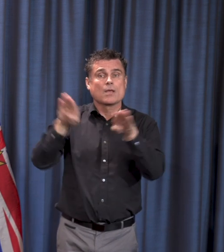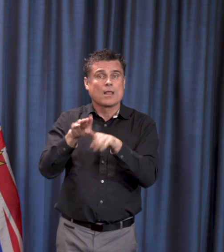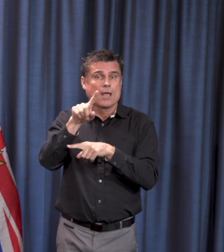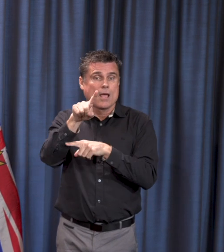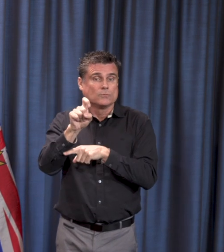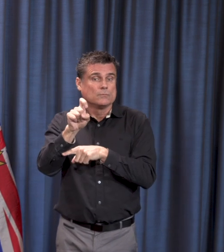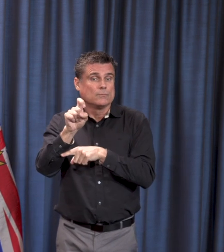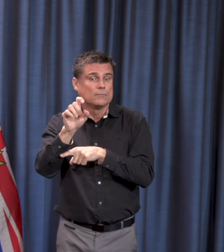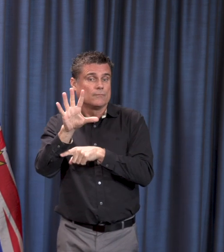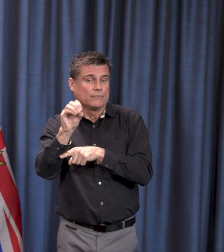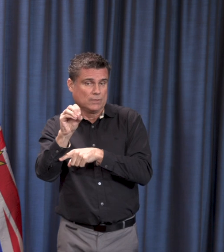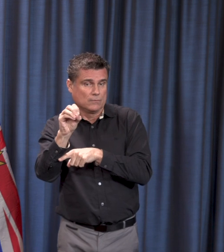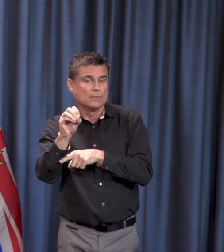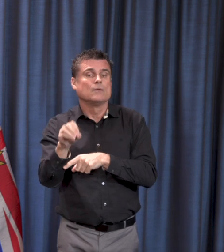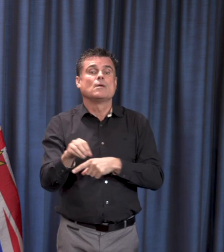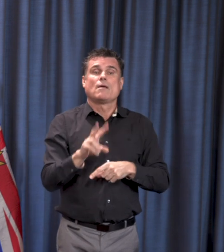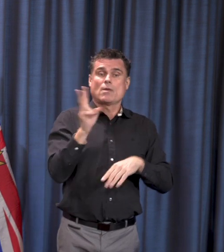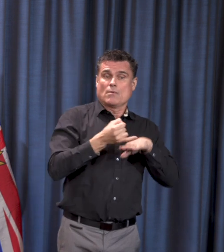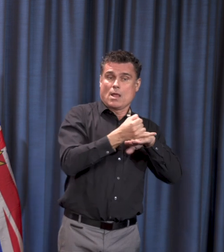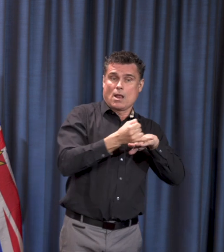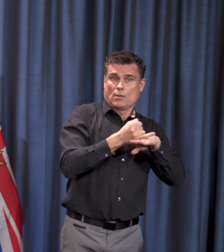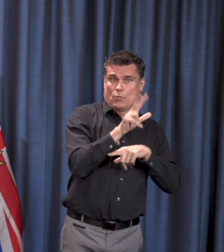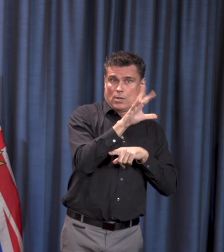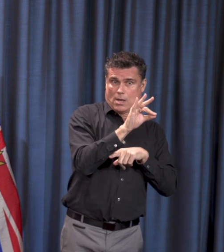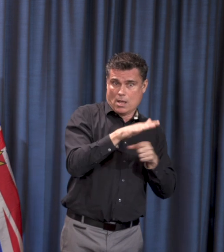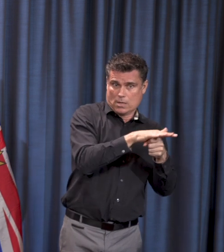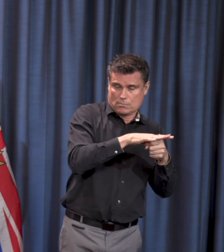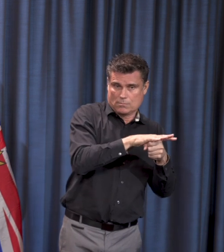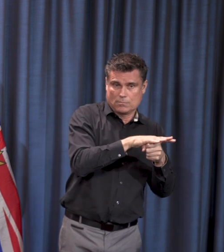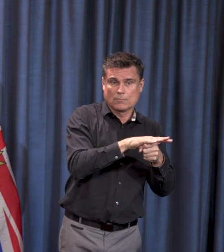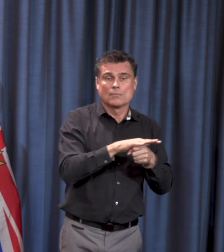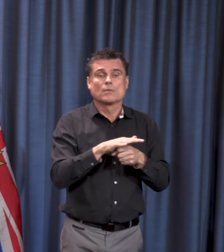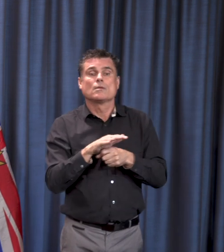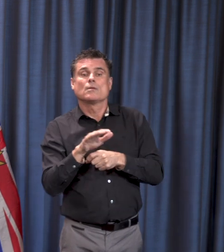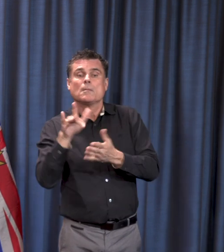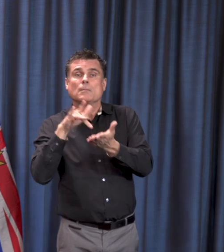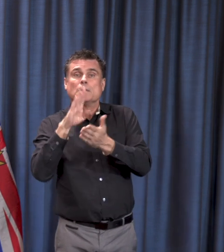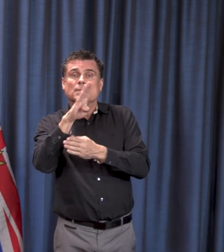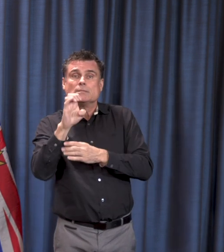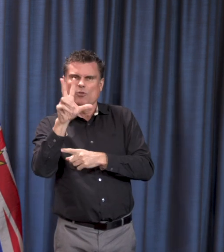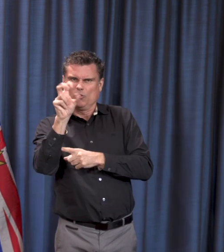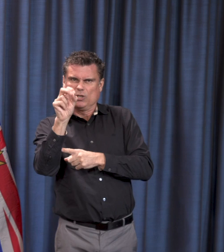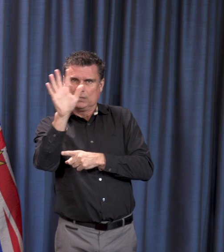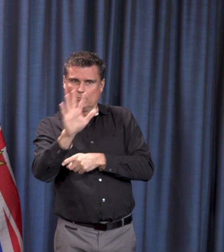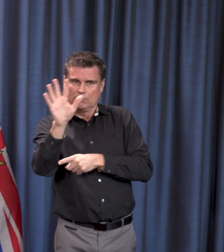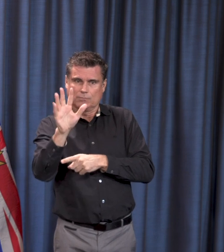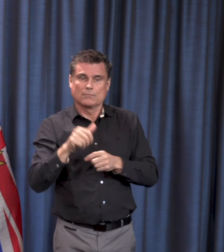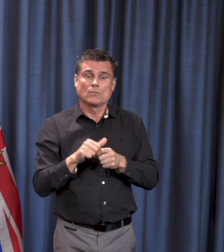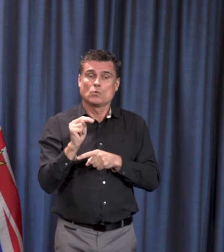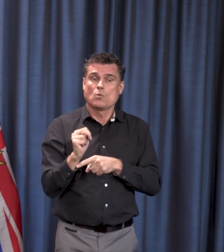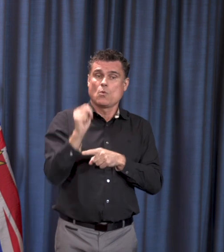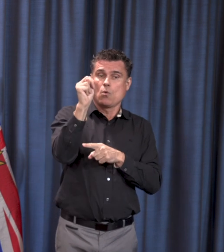Vancouver Island, 30 in Interior Health Region, and 5 in Northern Health Region. Of